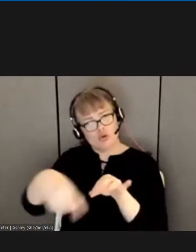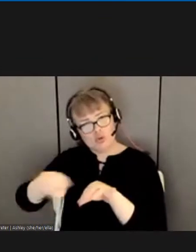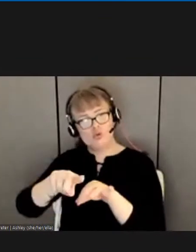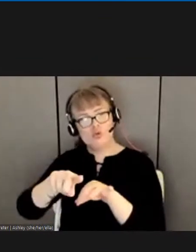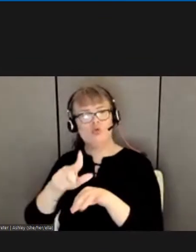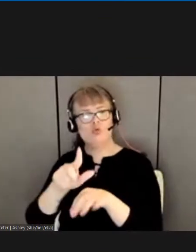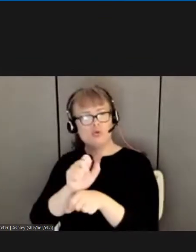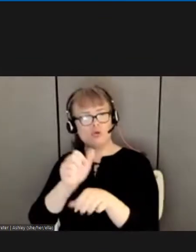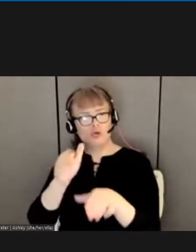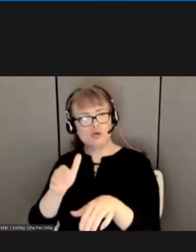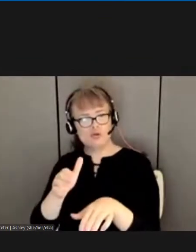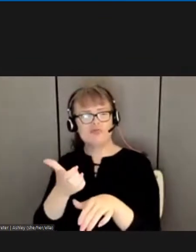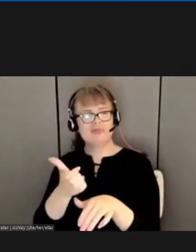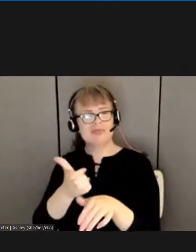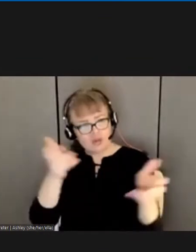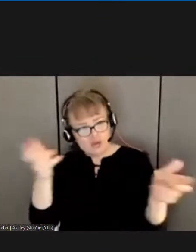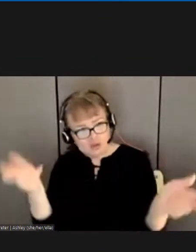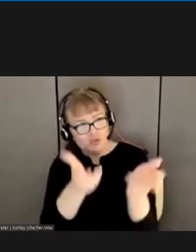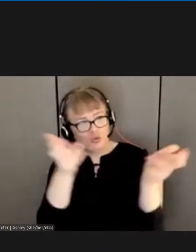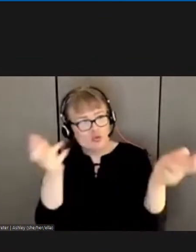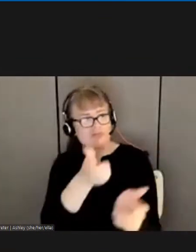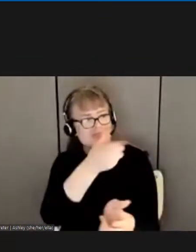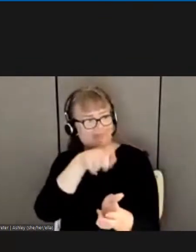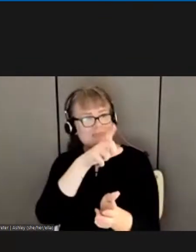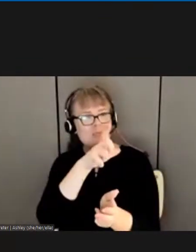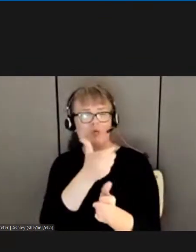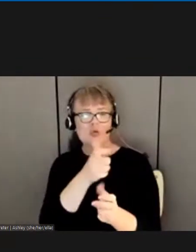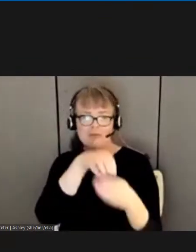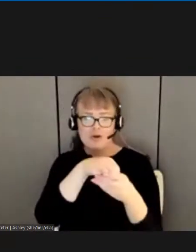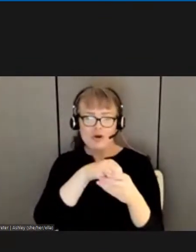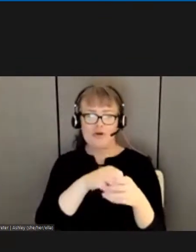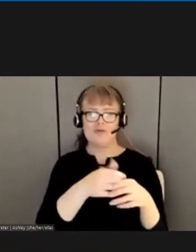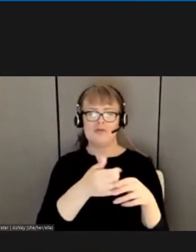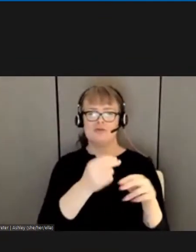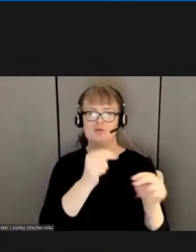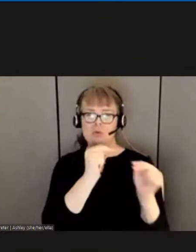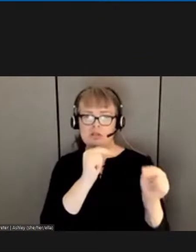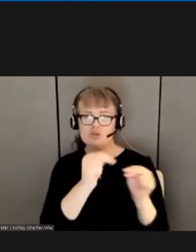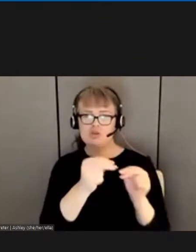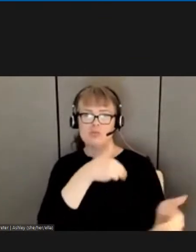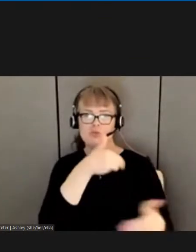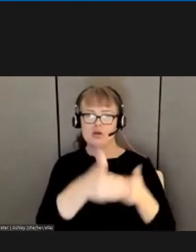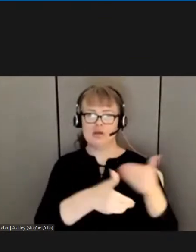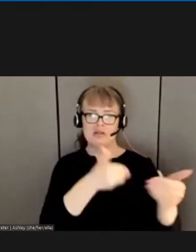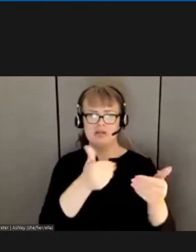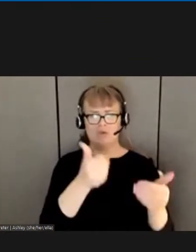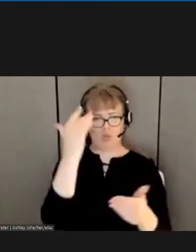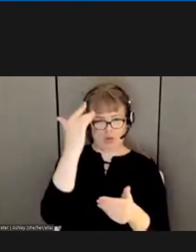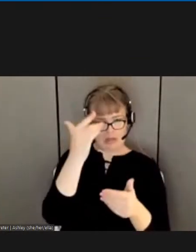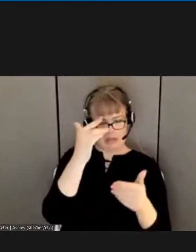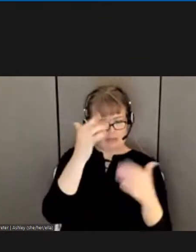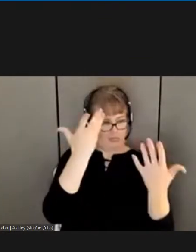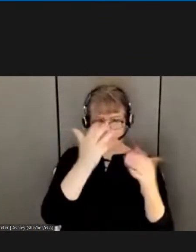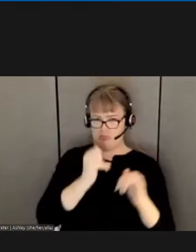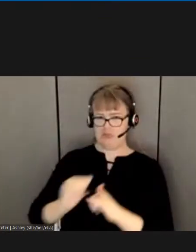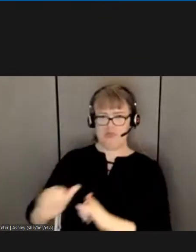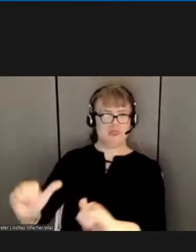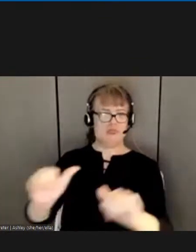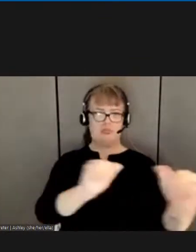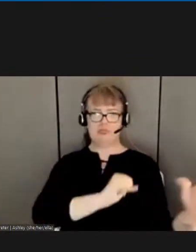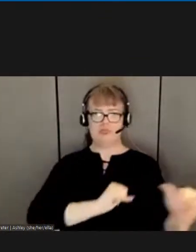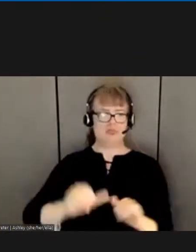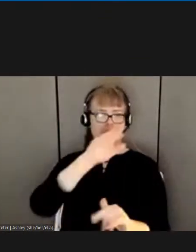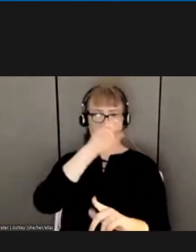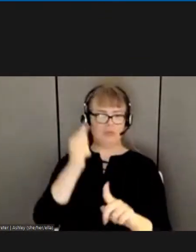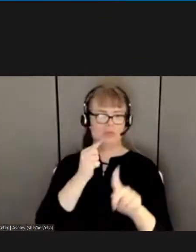accord because we all fighting for the one same common goal and before the postal strike just to give you a